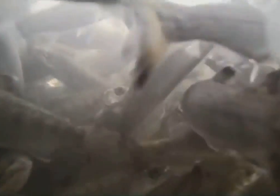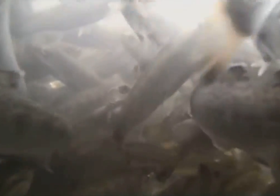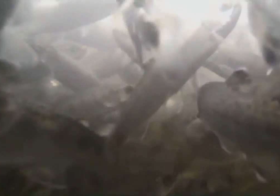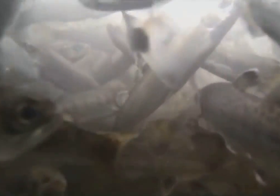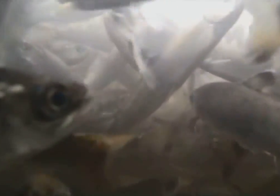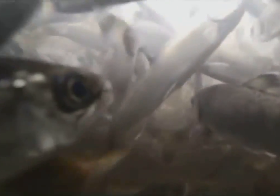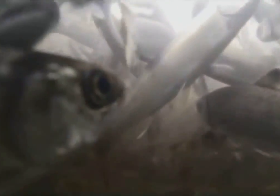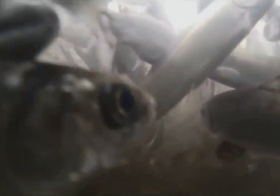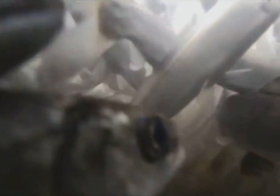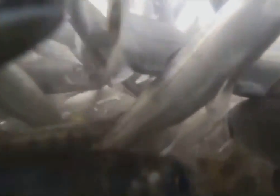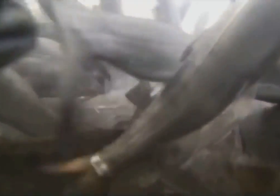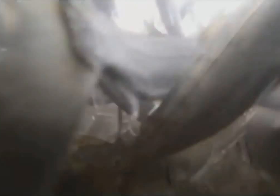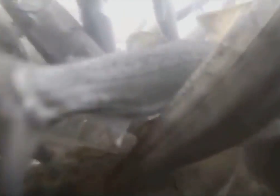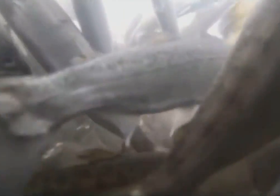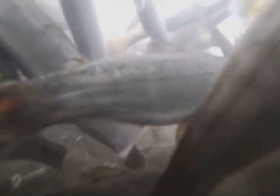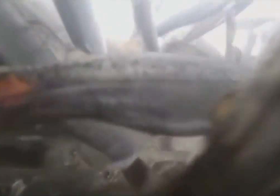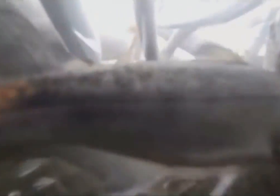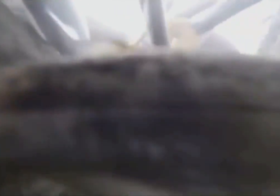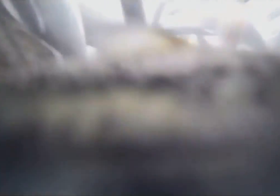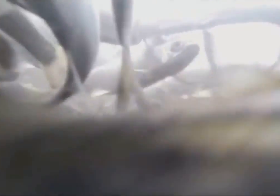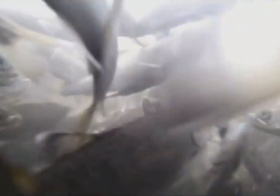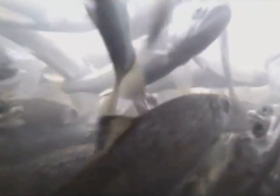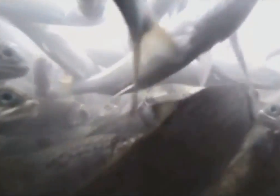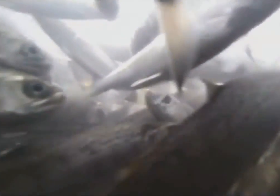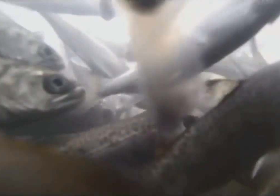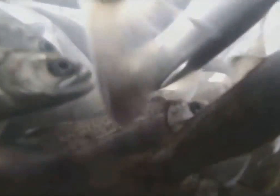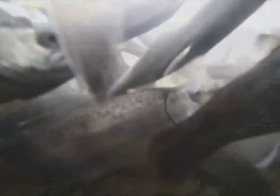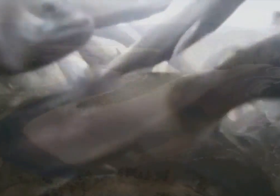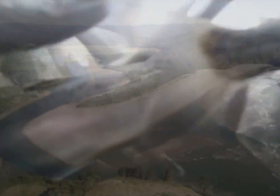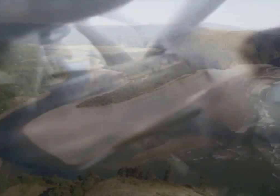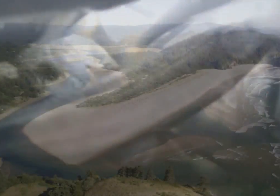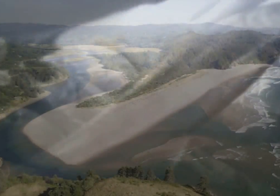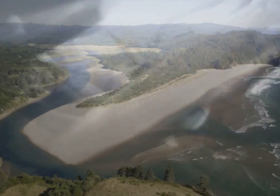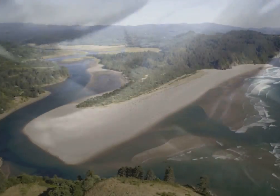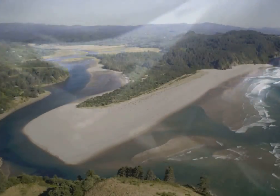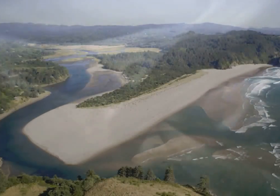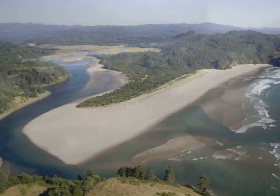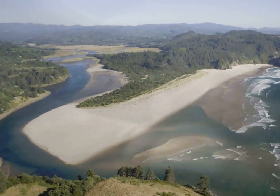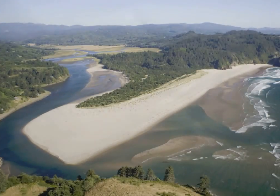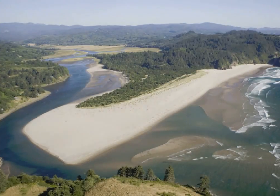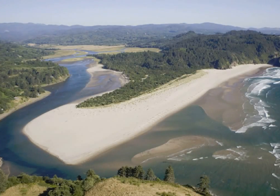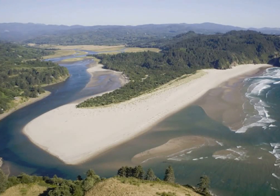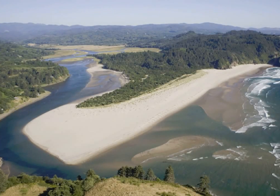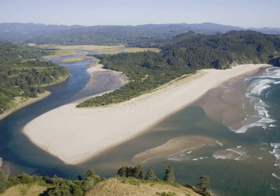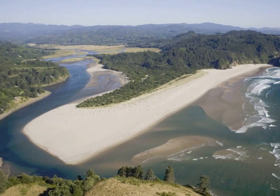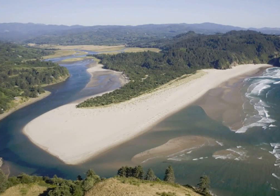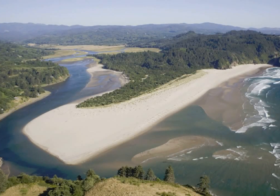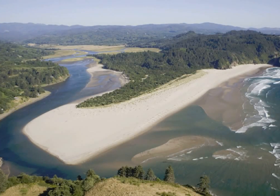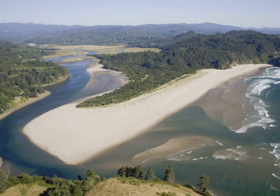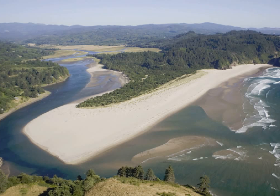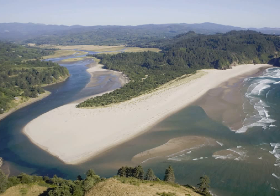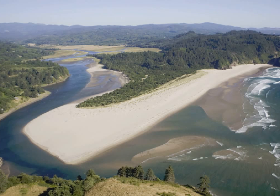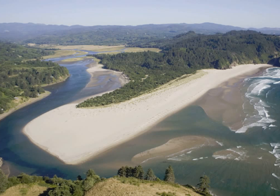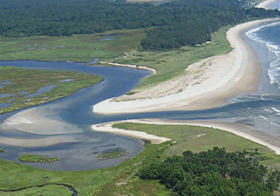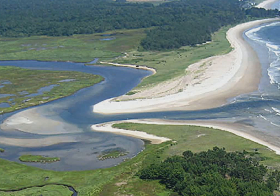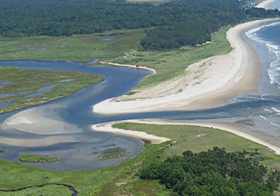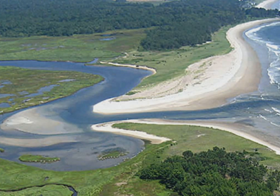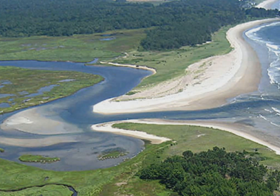young salmon, will be found at this point dwelling in a place called an estuary. Now, an